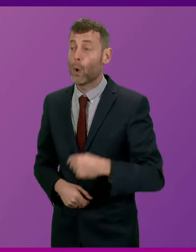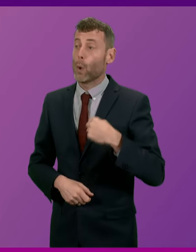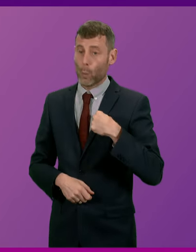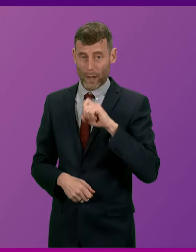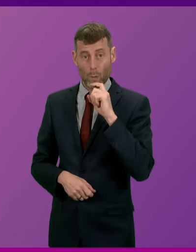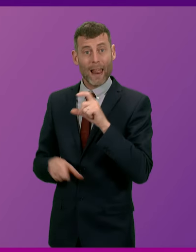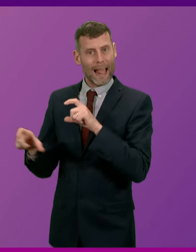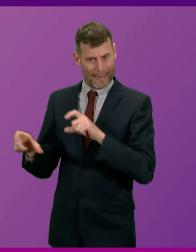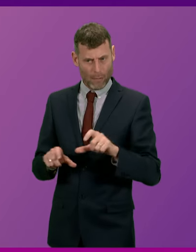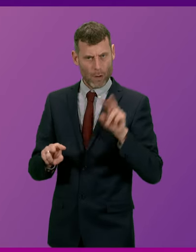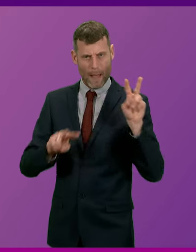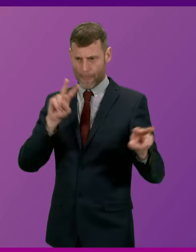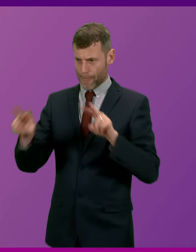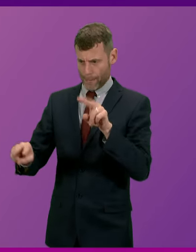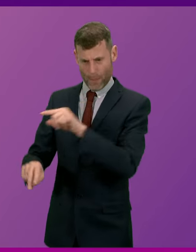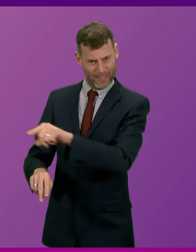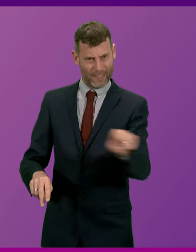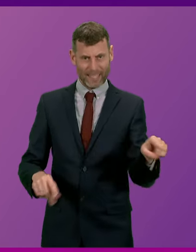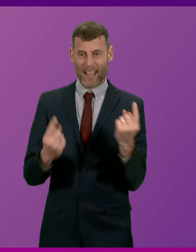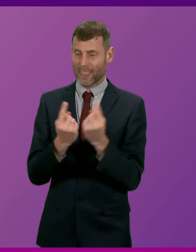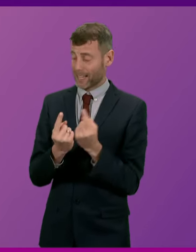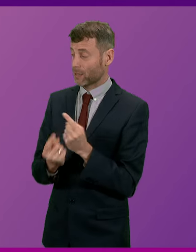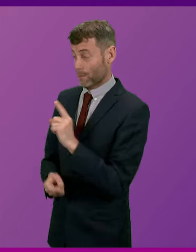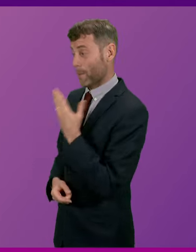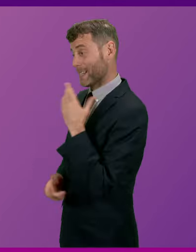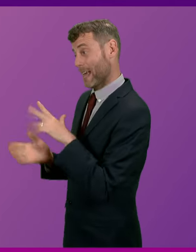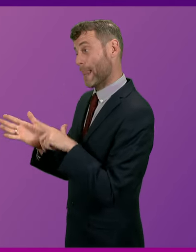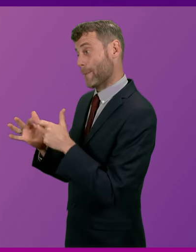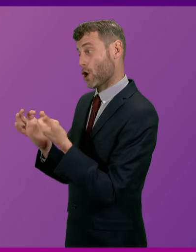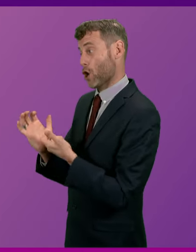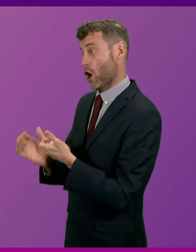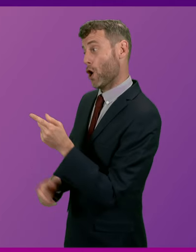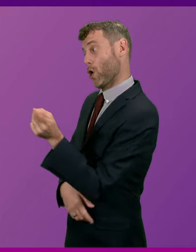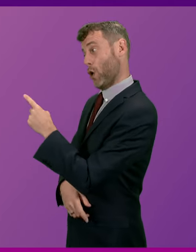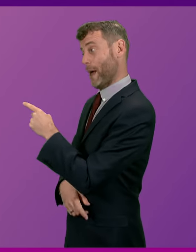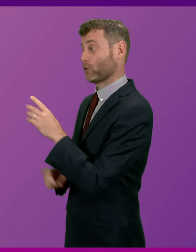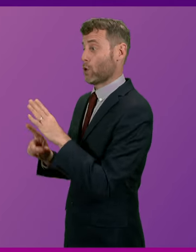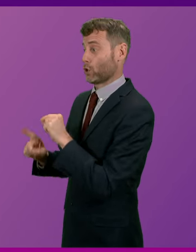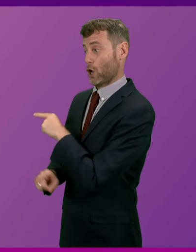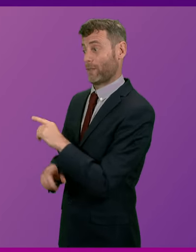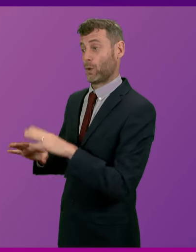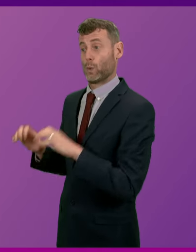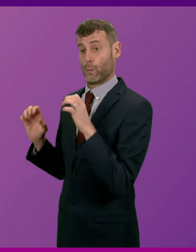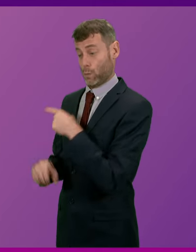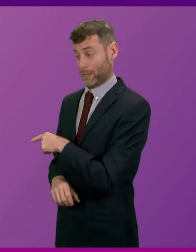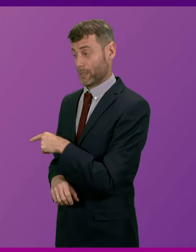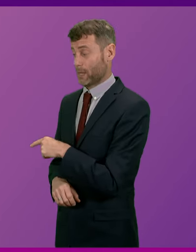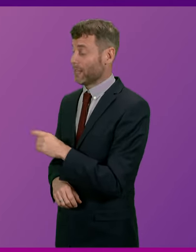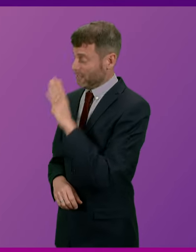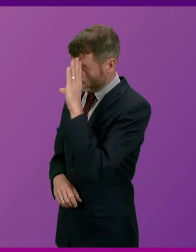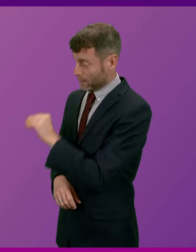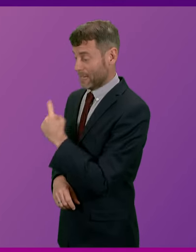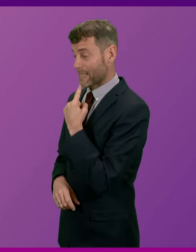Liam Kerr had any influence whatsoever, he'd be telling his Conservative colleagues in Westminster to overturn the disgraceful £1.3 billion capital cut.